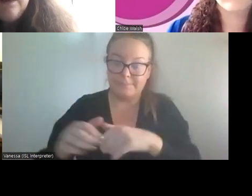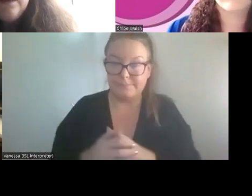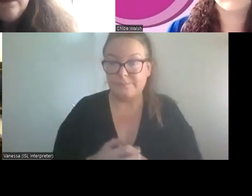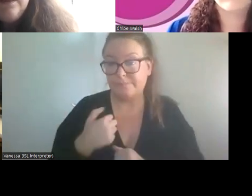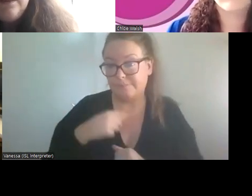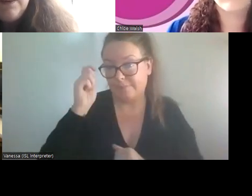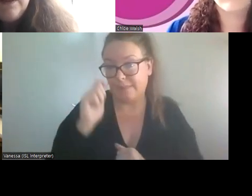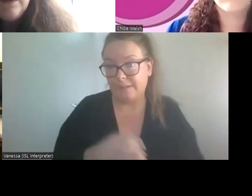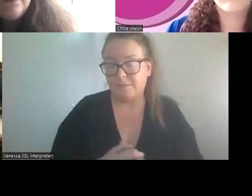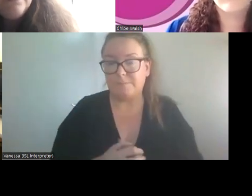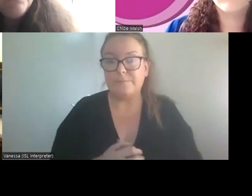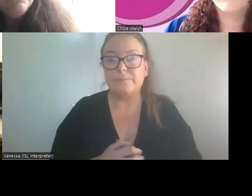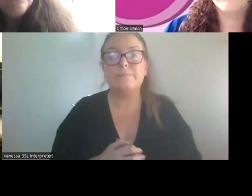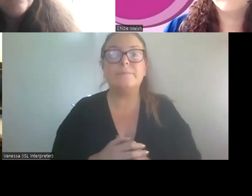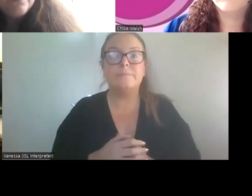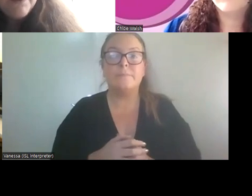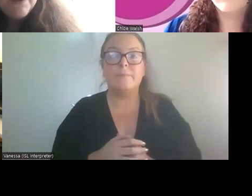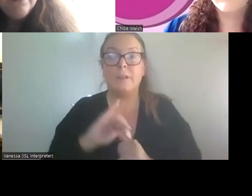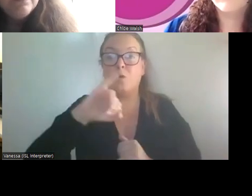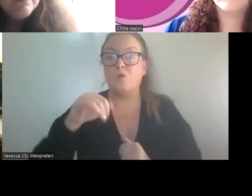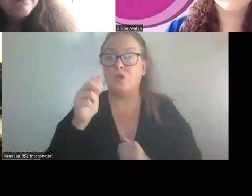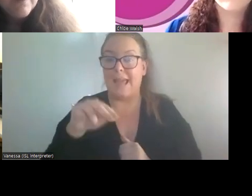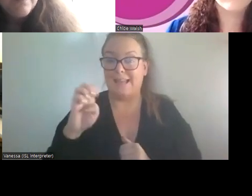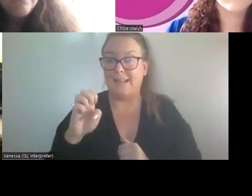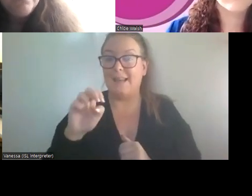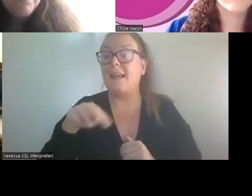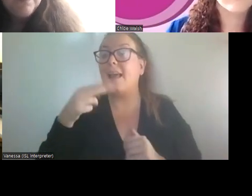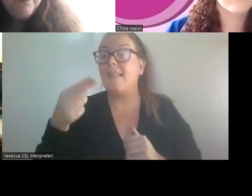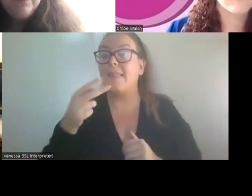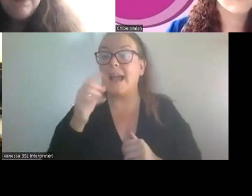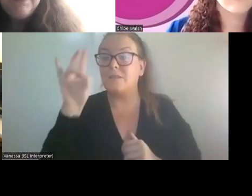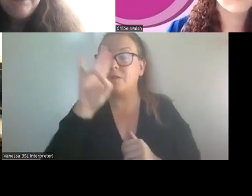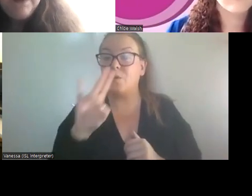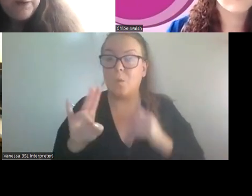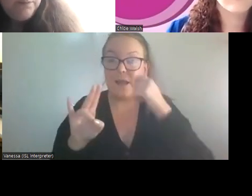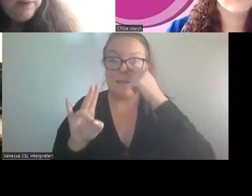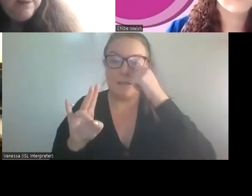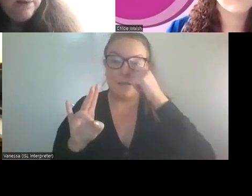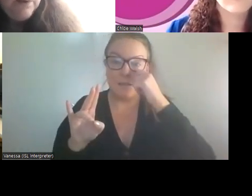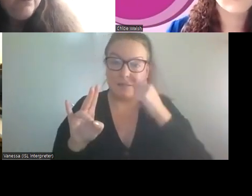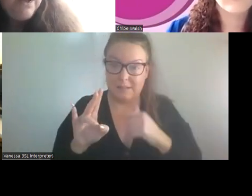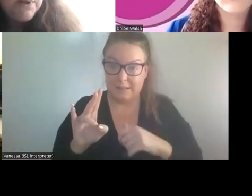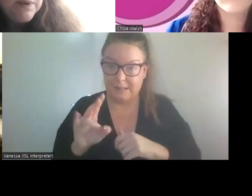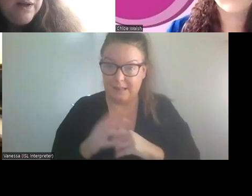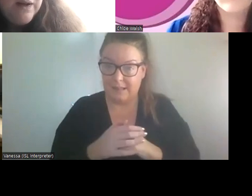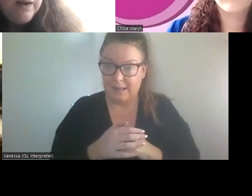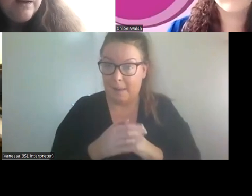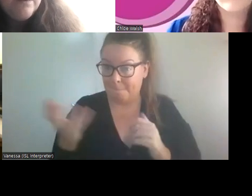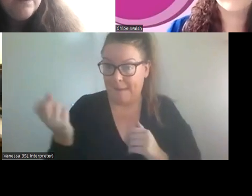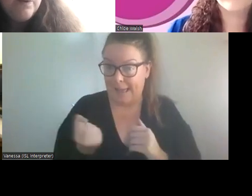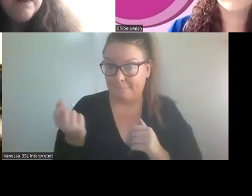leads me leads me to my next question and closely related to time is the issue of payment.